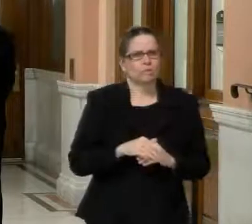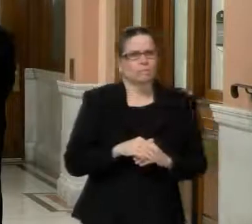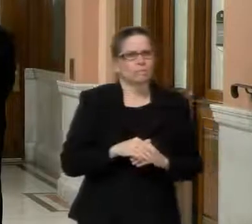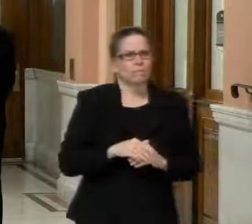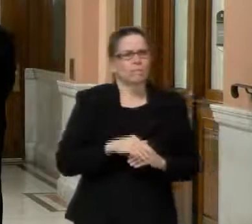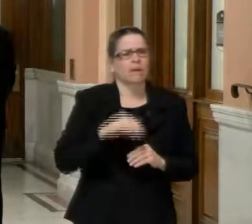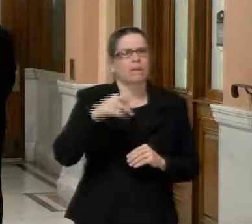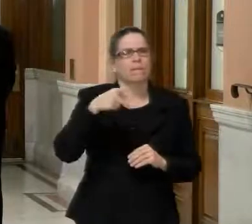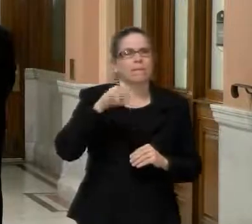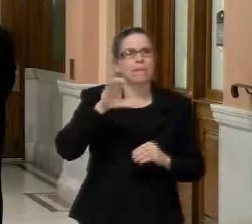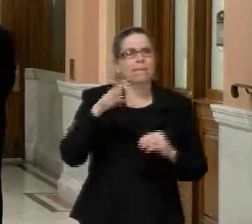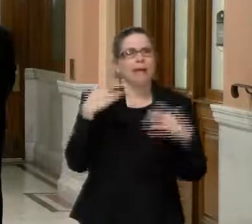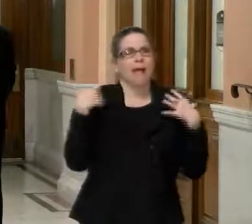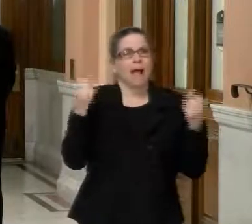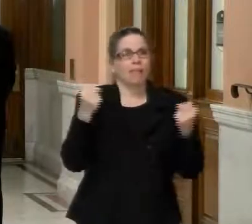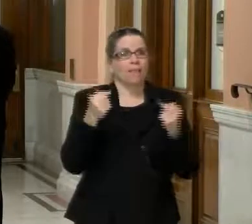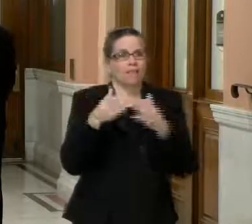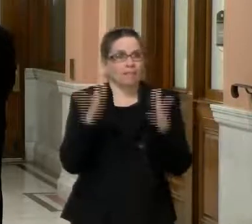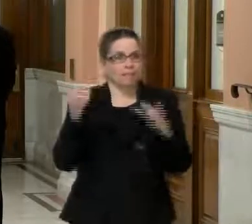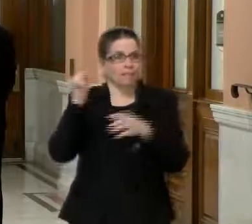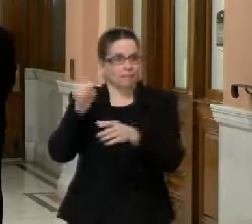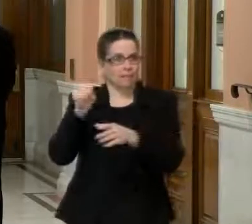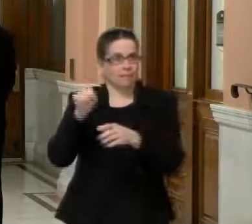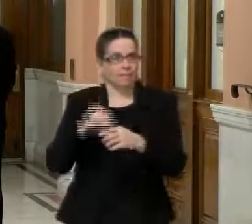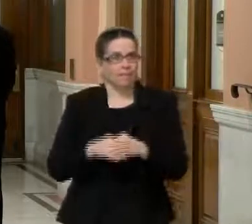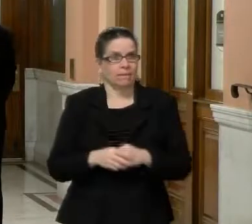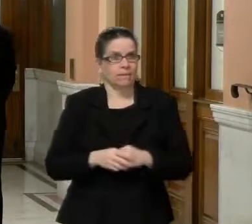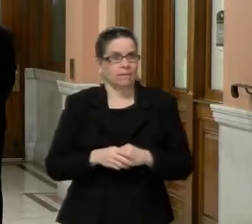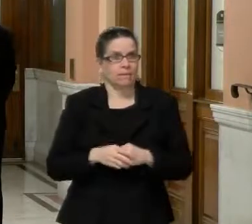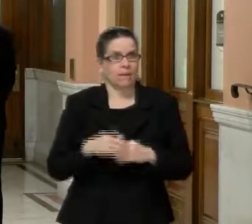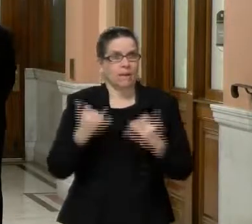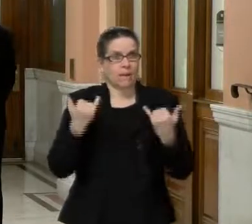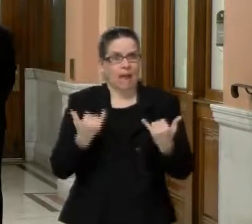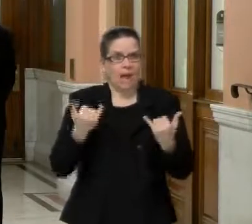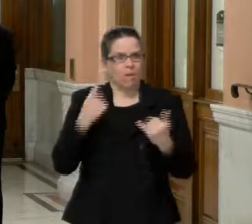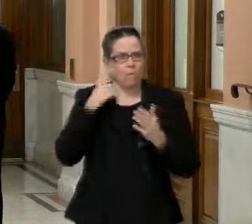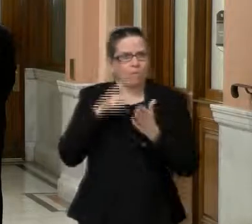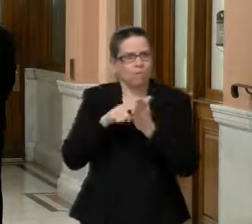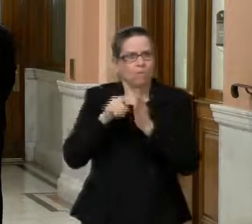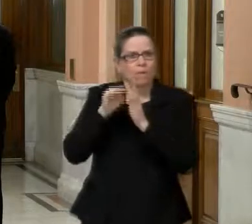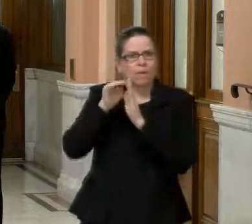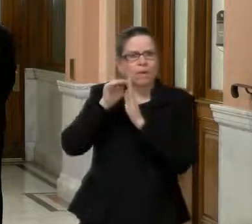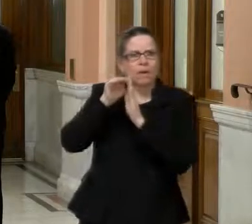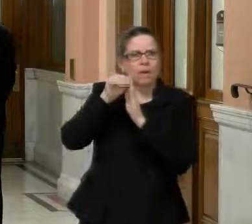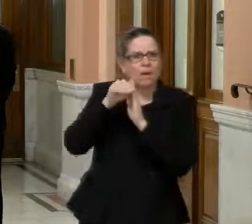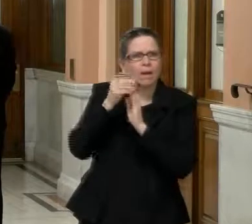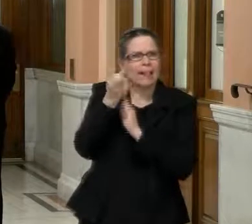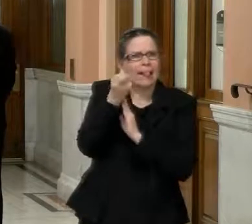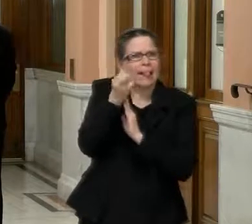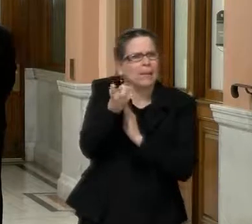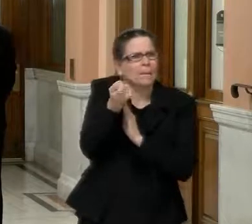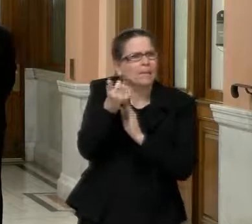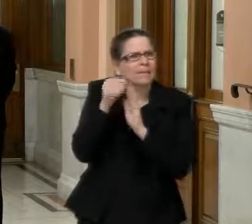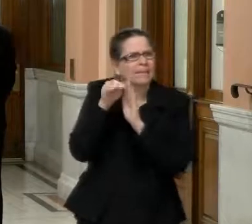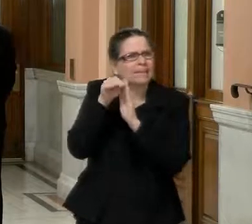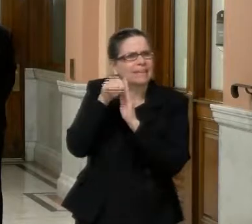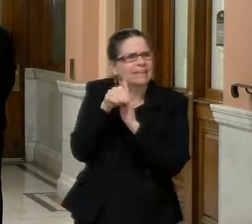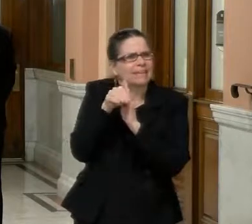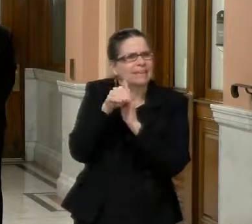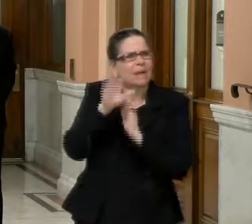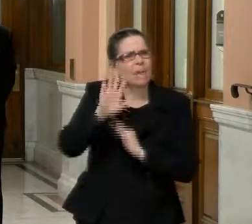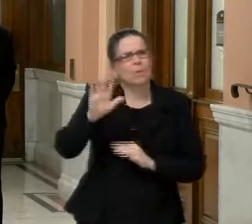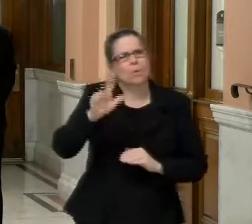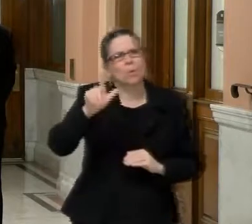that for the first time in three weeks, we actually went down a smidge. So we're down to like 26% now,